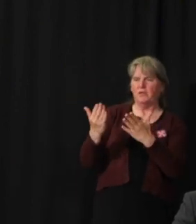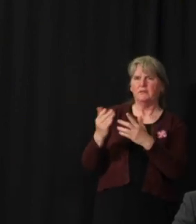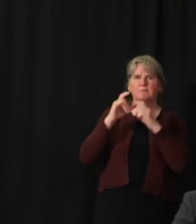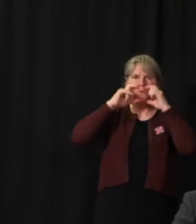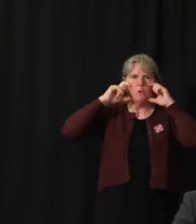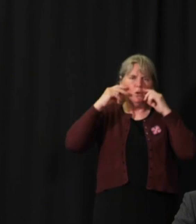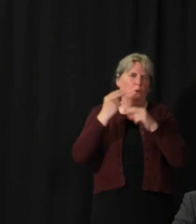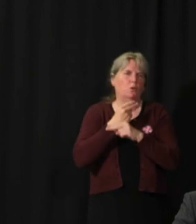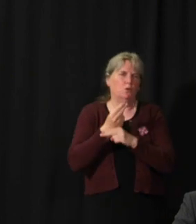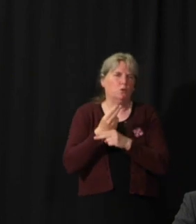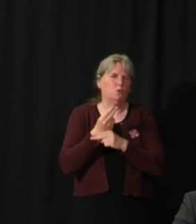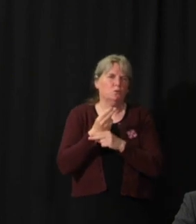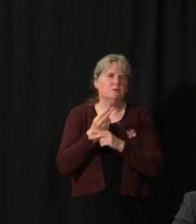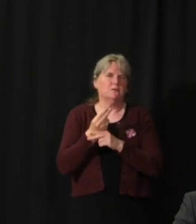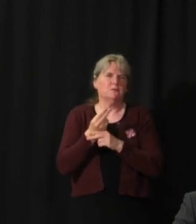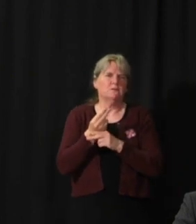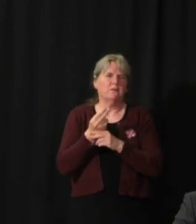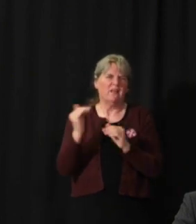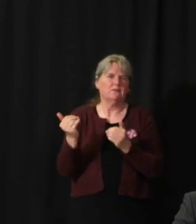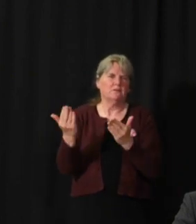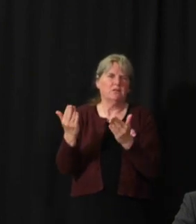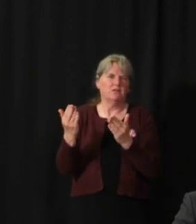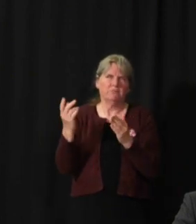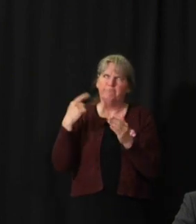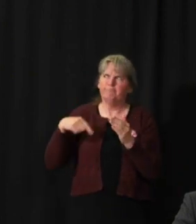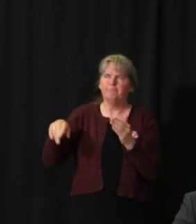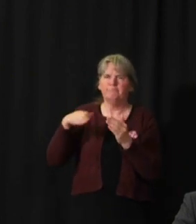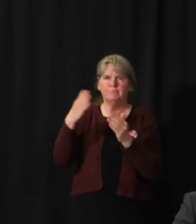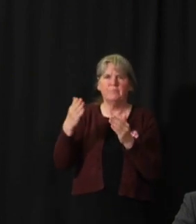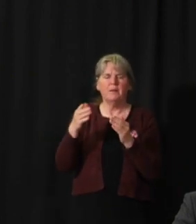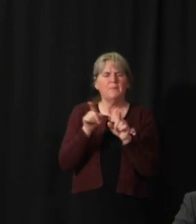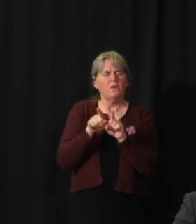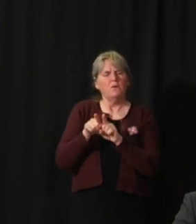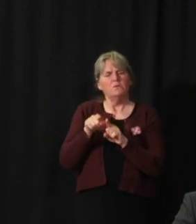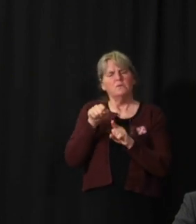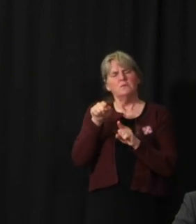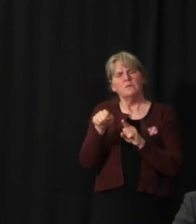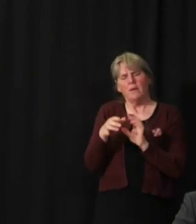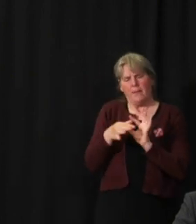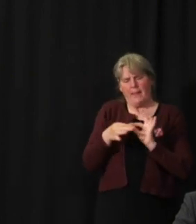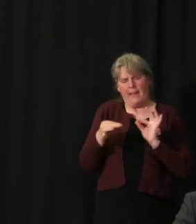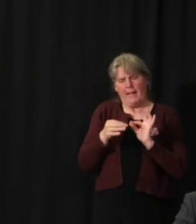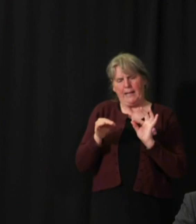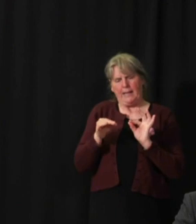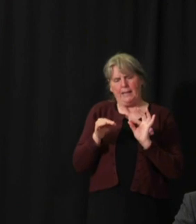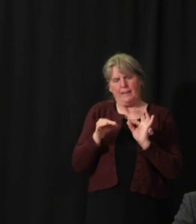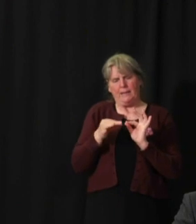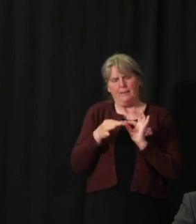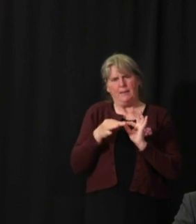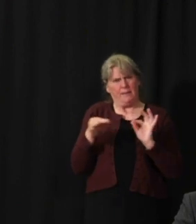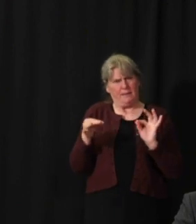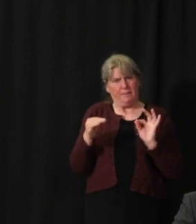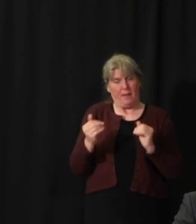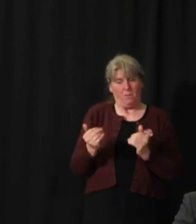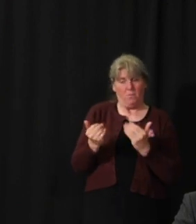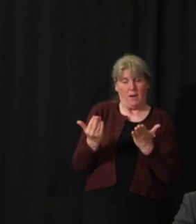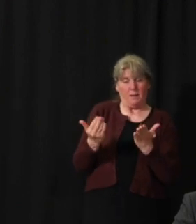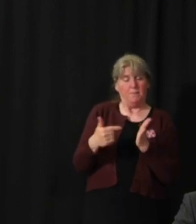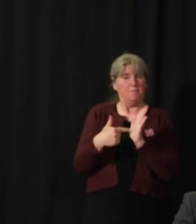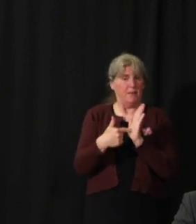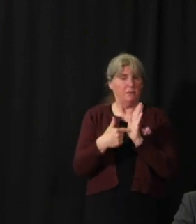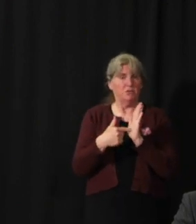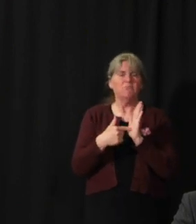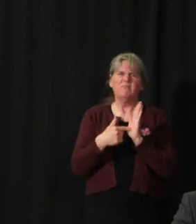But there's also, you'll notice that there's language there quite clearly that that recommendation will